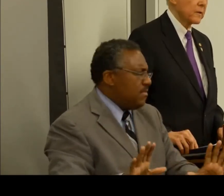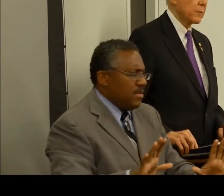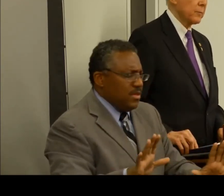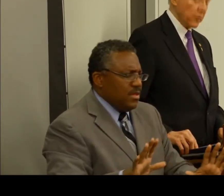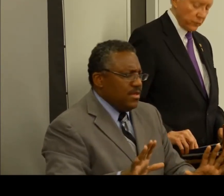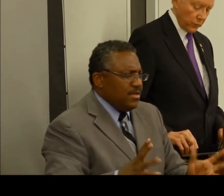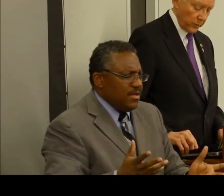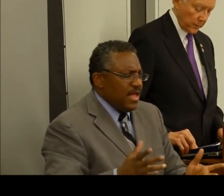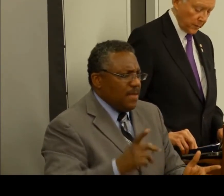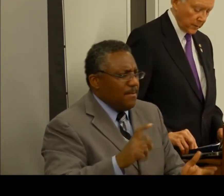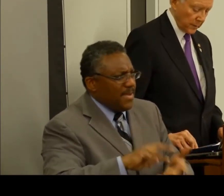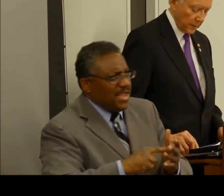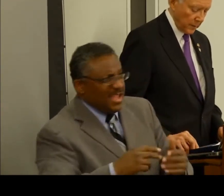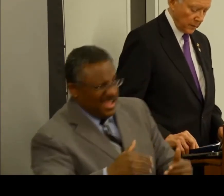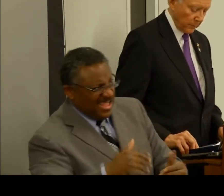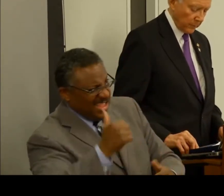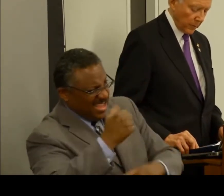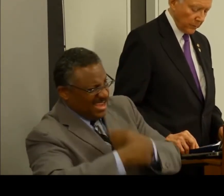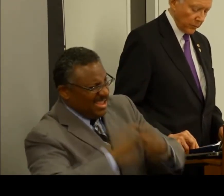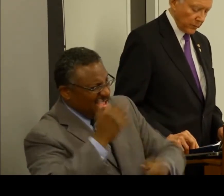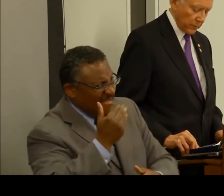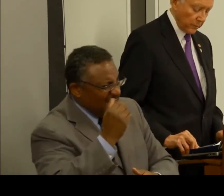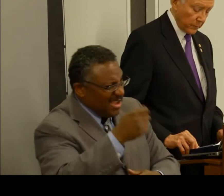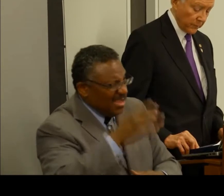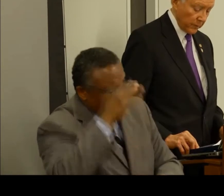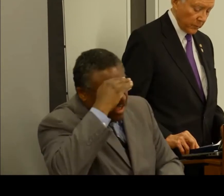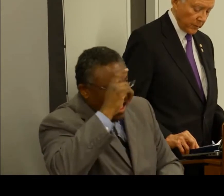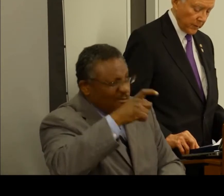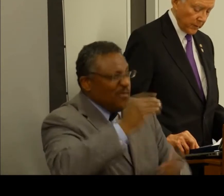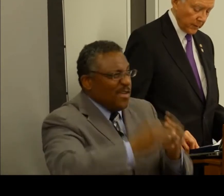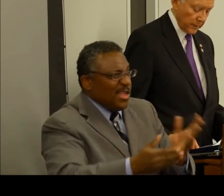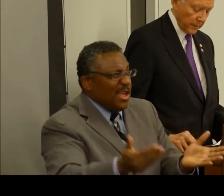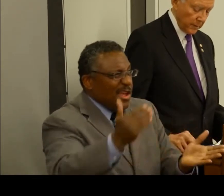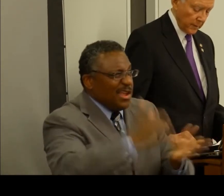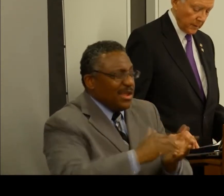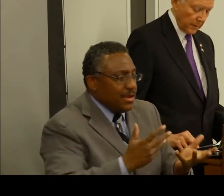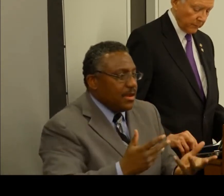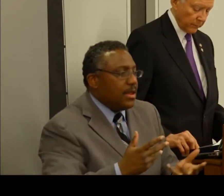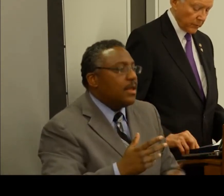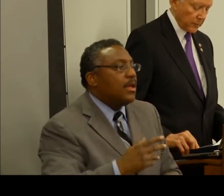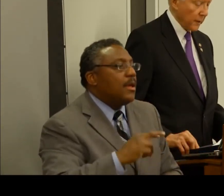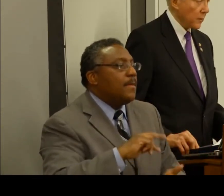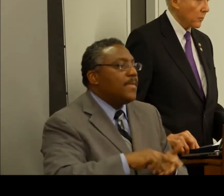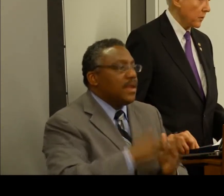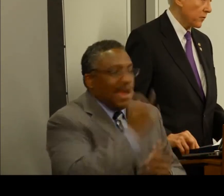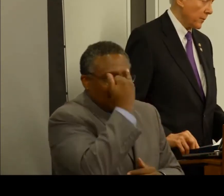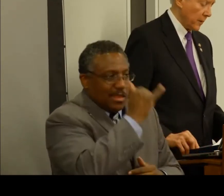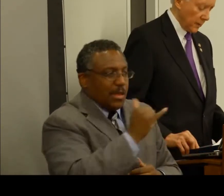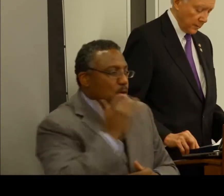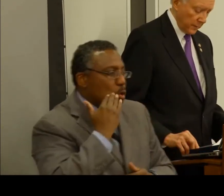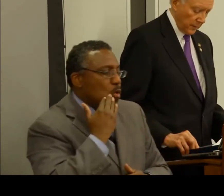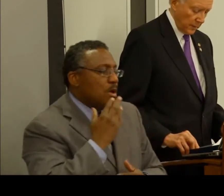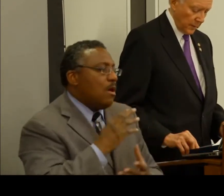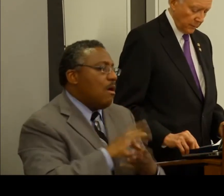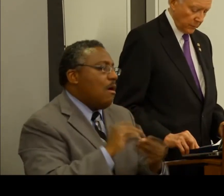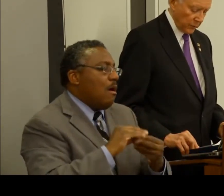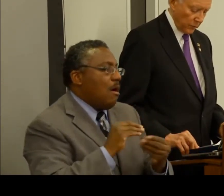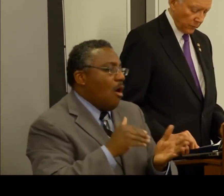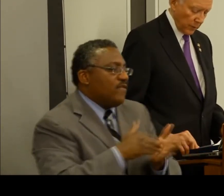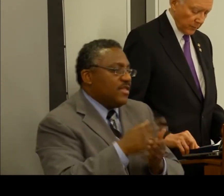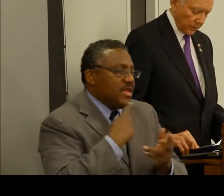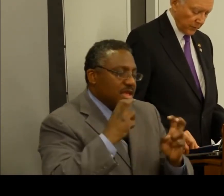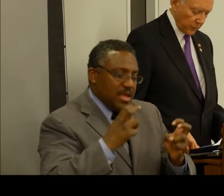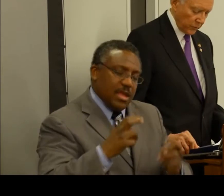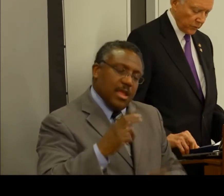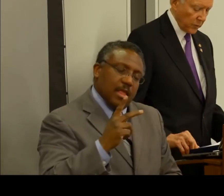Ultimately, the proposal would kick the proverbial can even further down the road, something that even